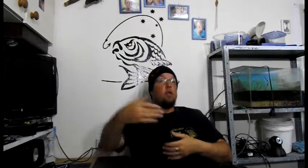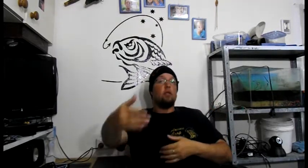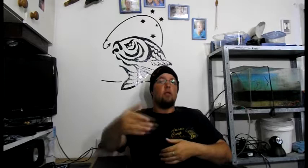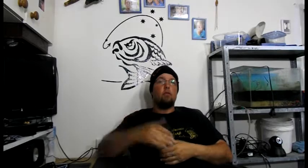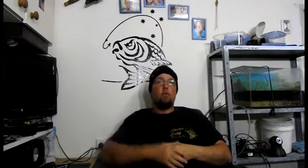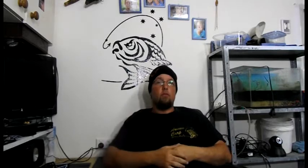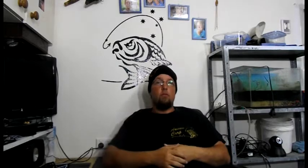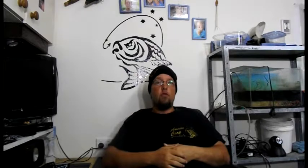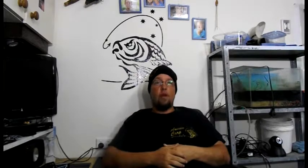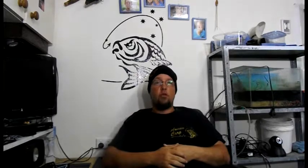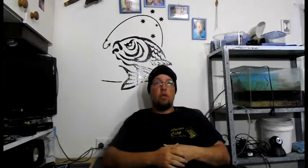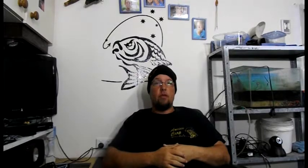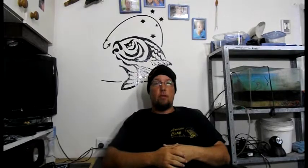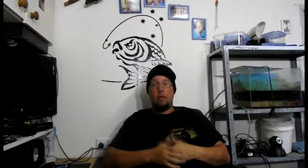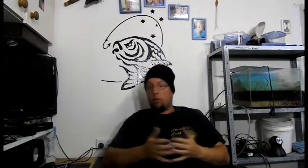to sort of move upstream a little bit more.